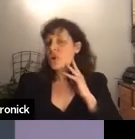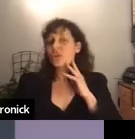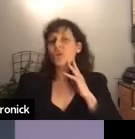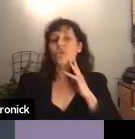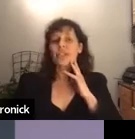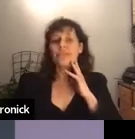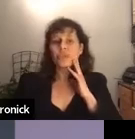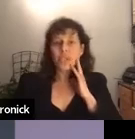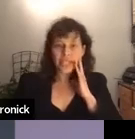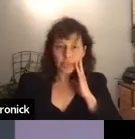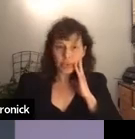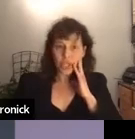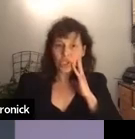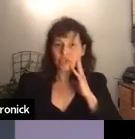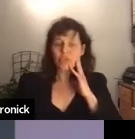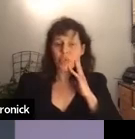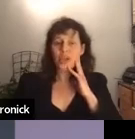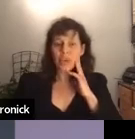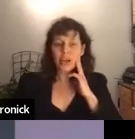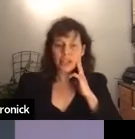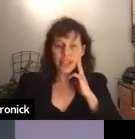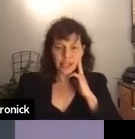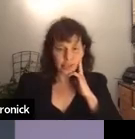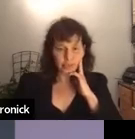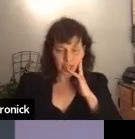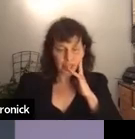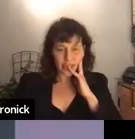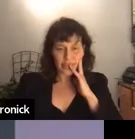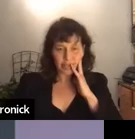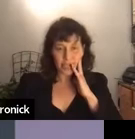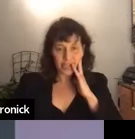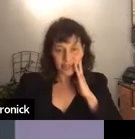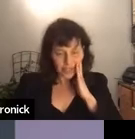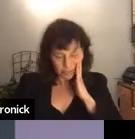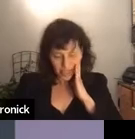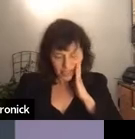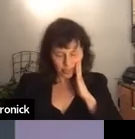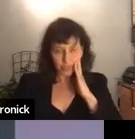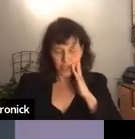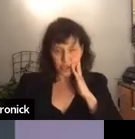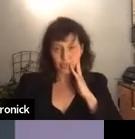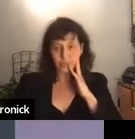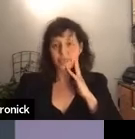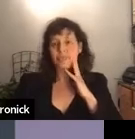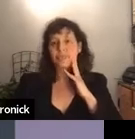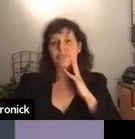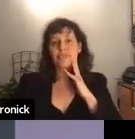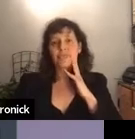also not currently viewing separation from one parent as even being a separate, as even being a separation.